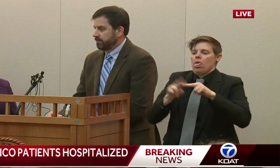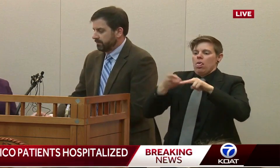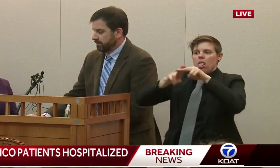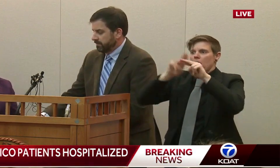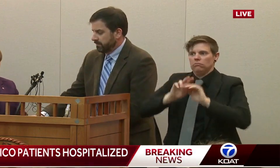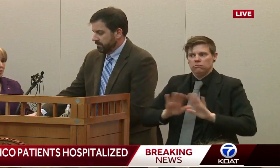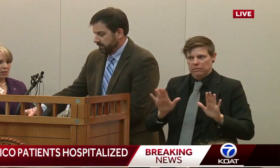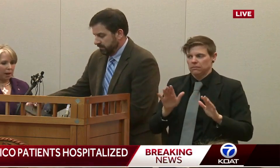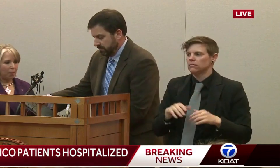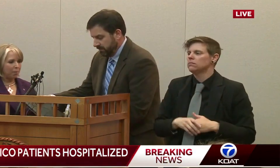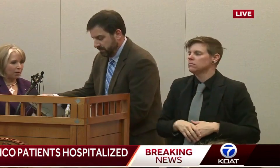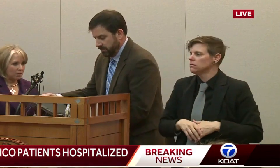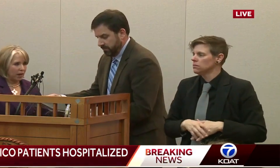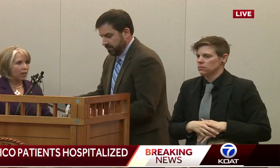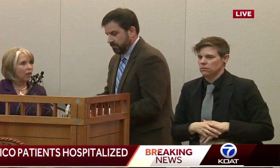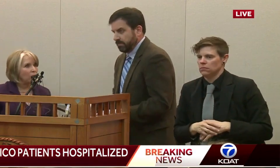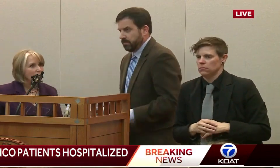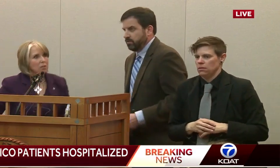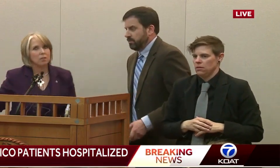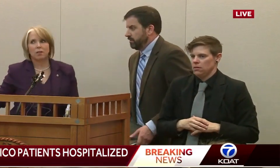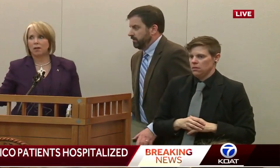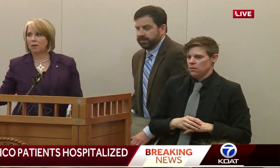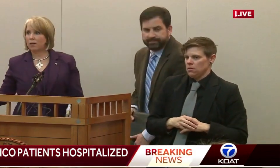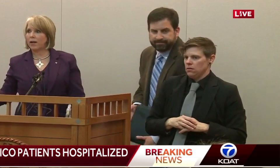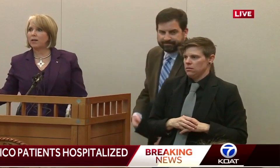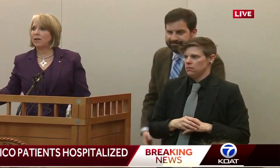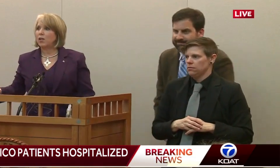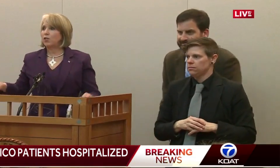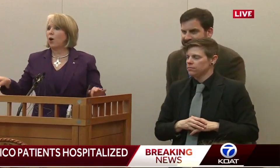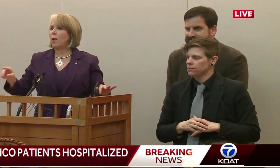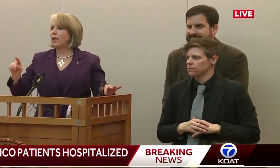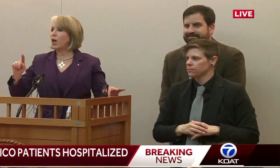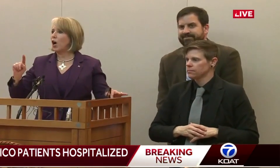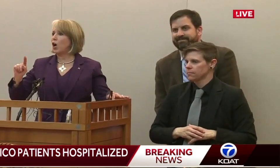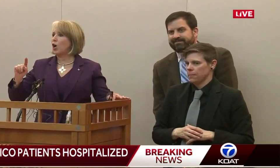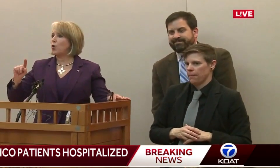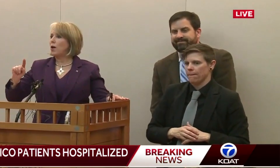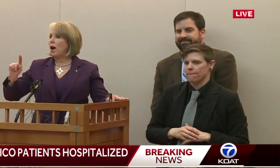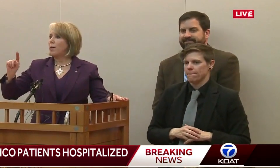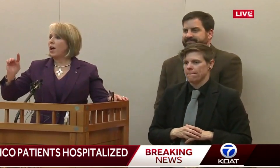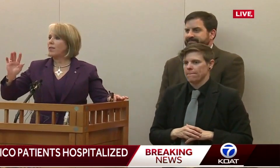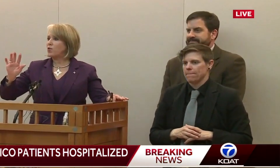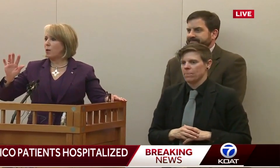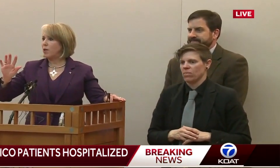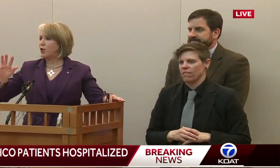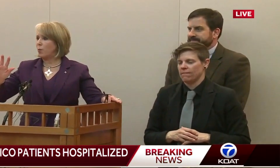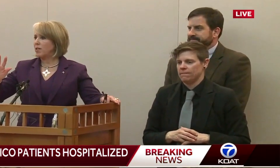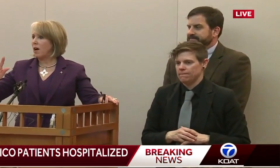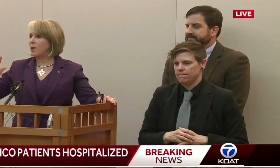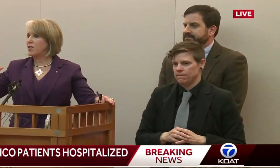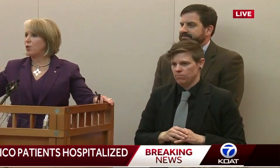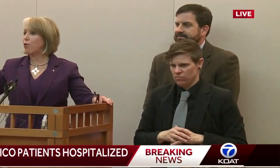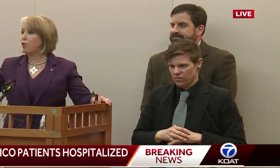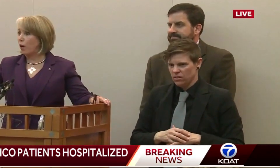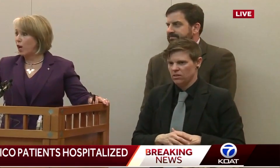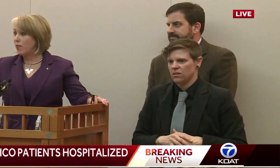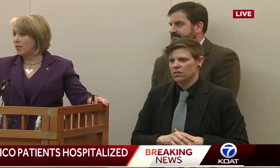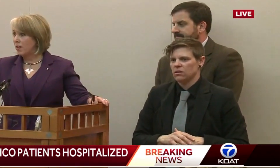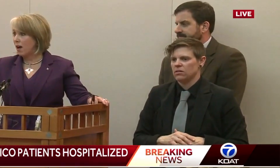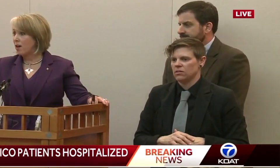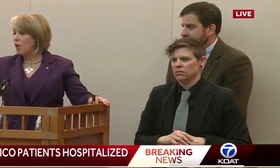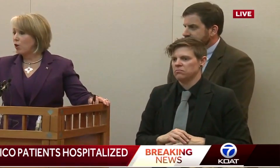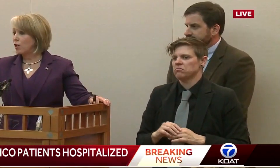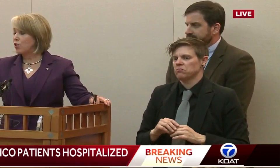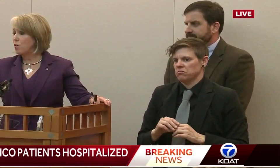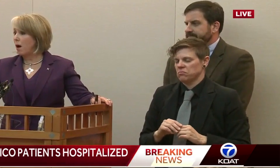hard. And I'm going to get back, but stay close. Sure. All right. So I'm going to go. This is what I'm going to do. I'm going to do three